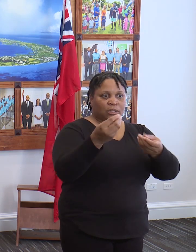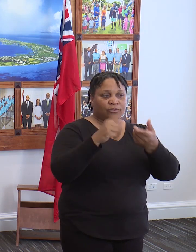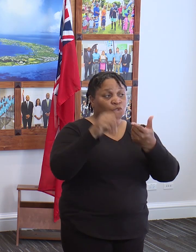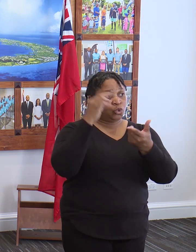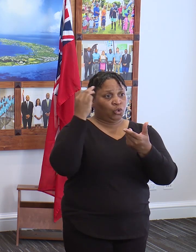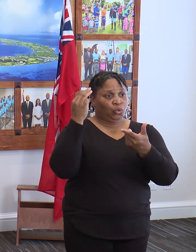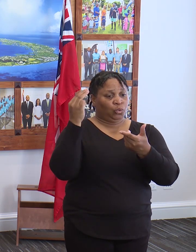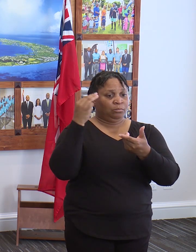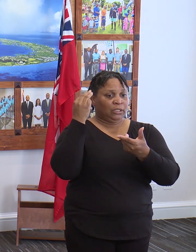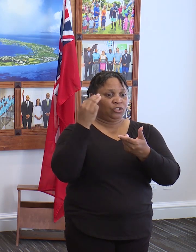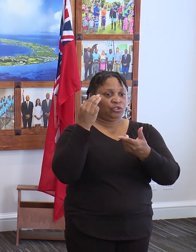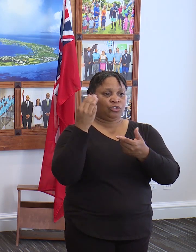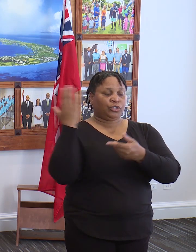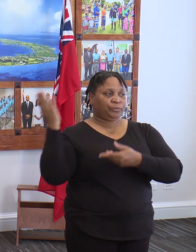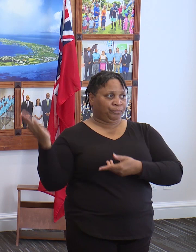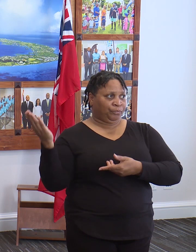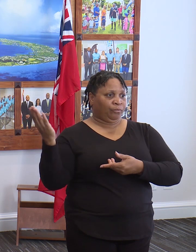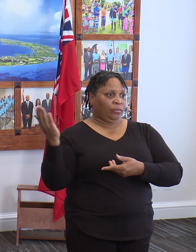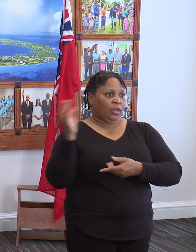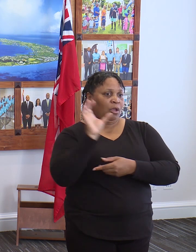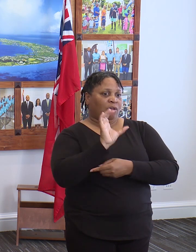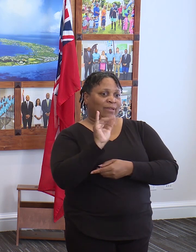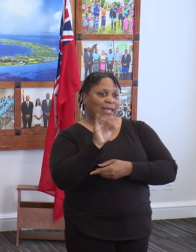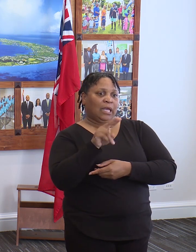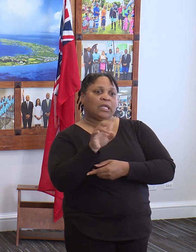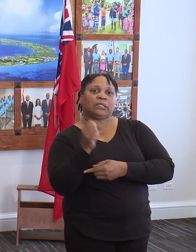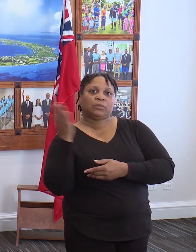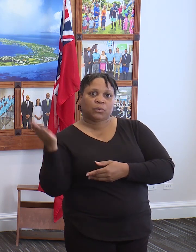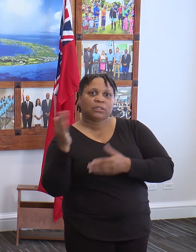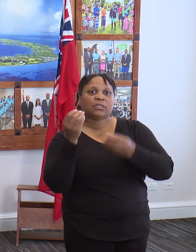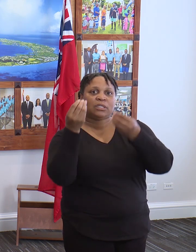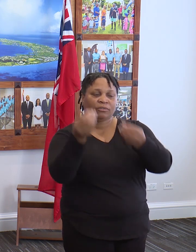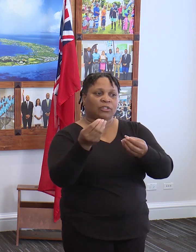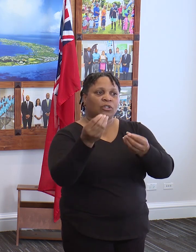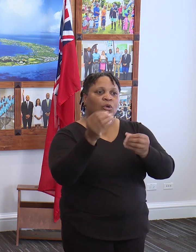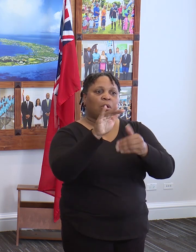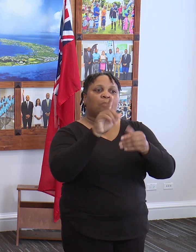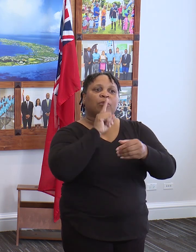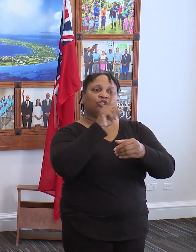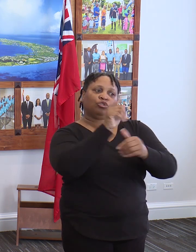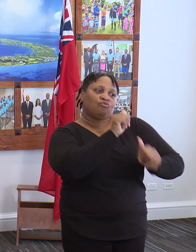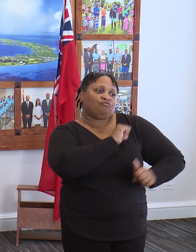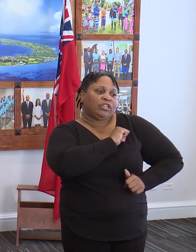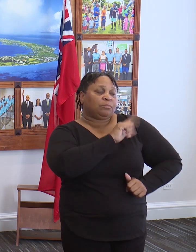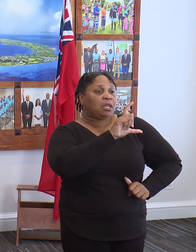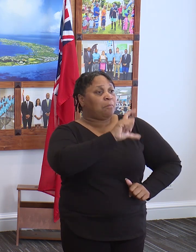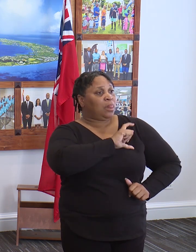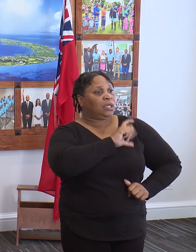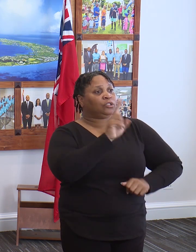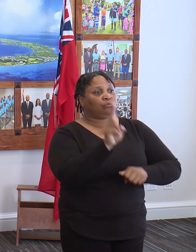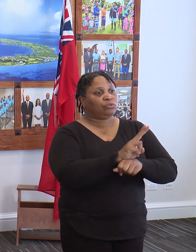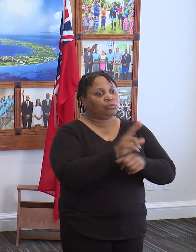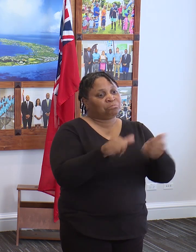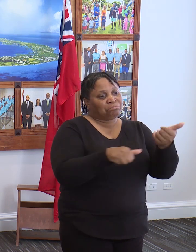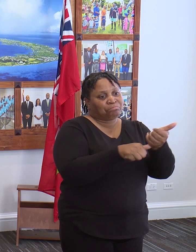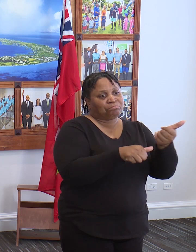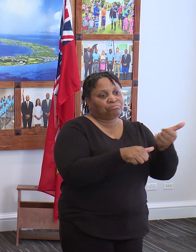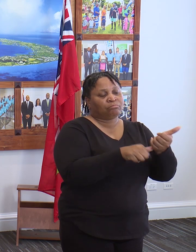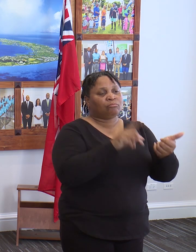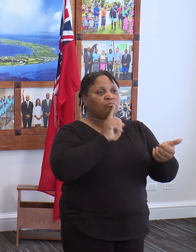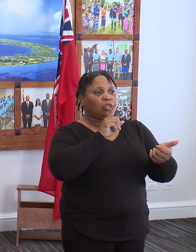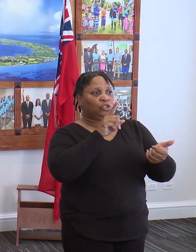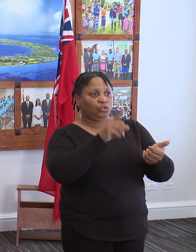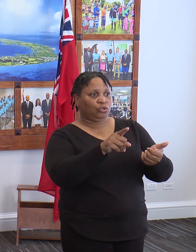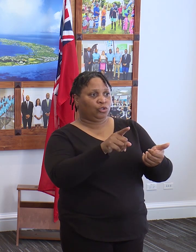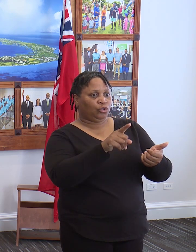Minister of National Security on Wednesday at the EMO meeting was to make sure that the regiment and or police can be used to assist in making sure that